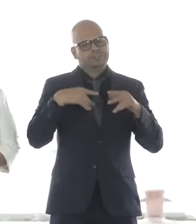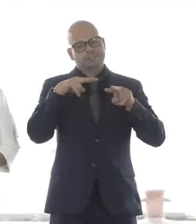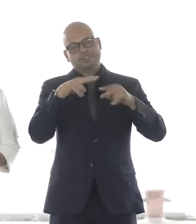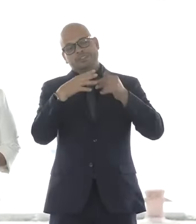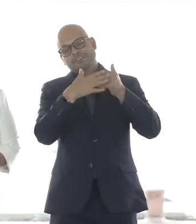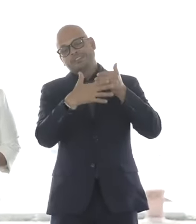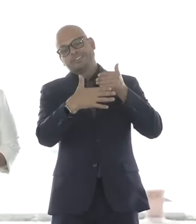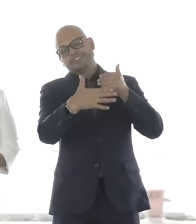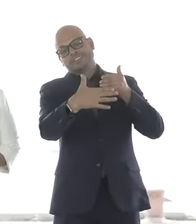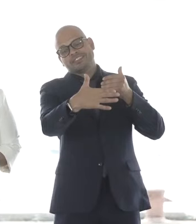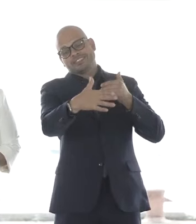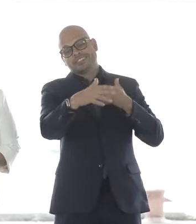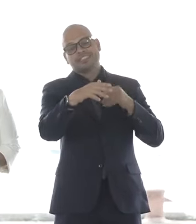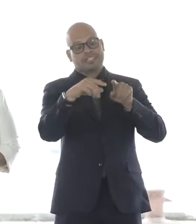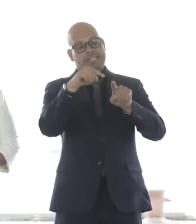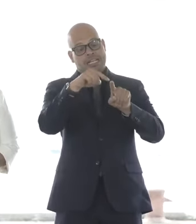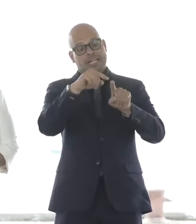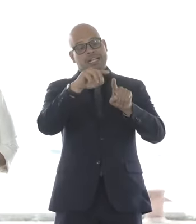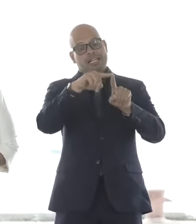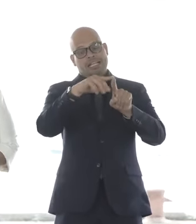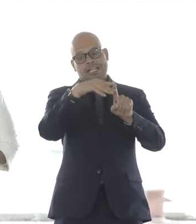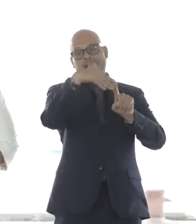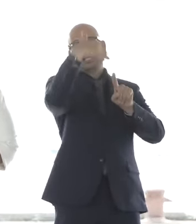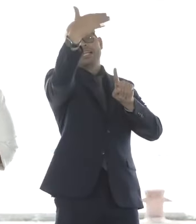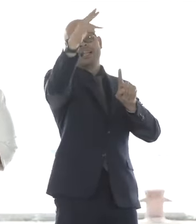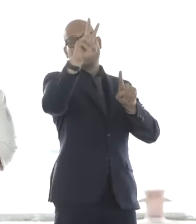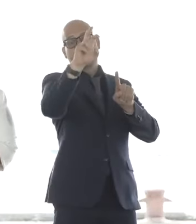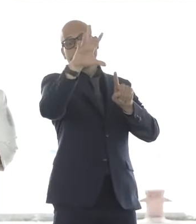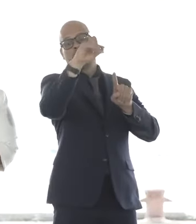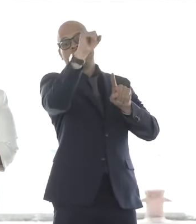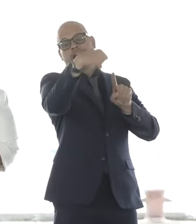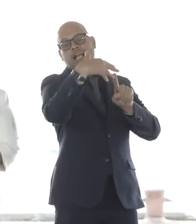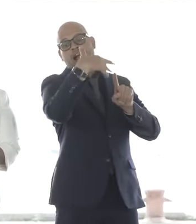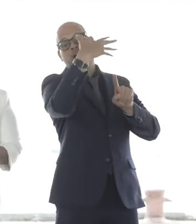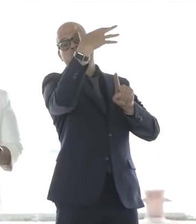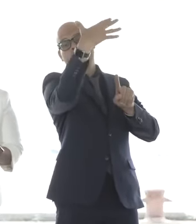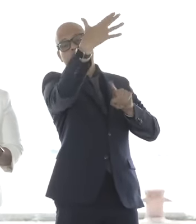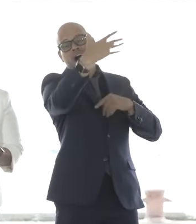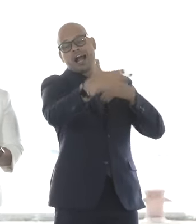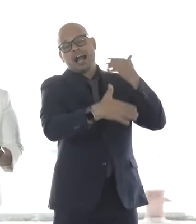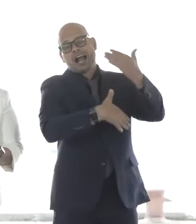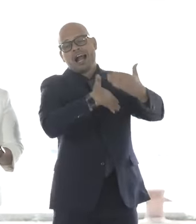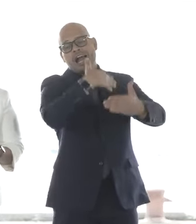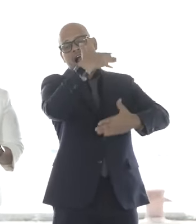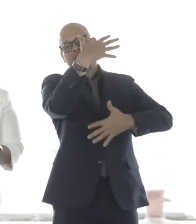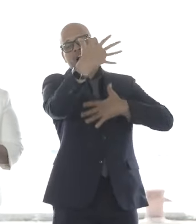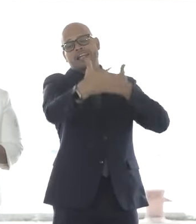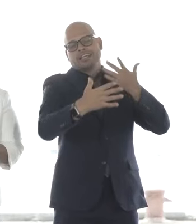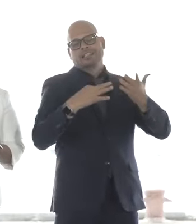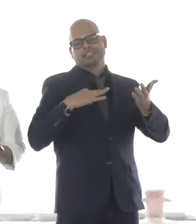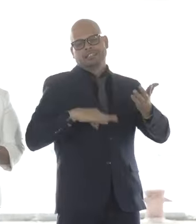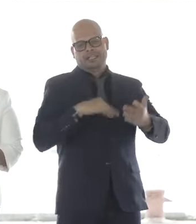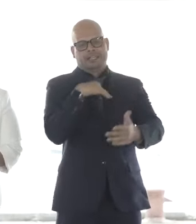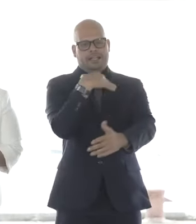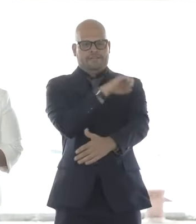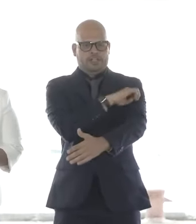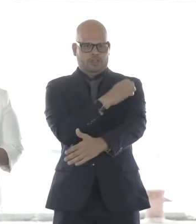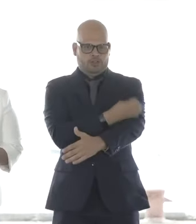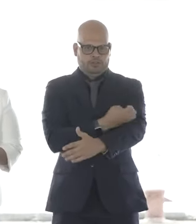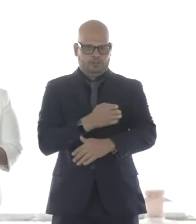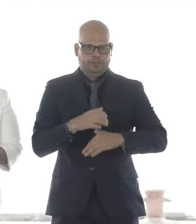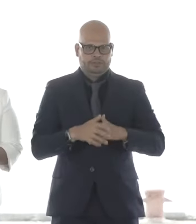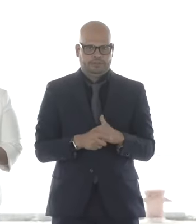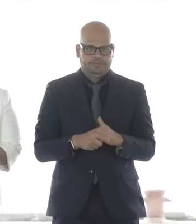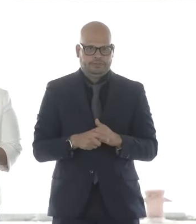doing today to ensure generations to come are going to benefit from clean energy. You know, one day soon, you're going to turn on your lights.